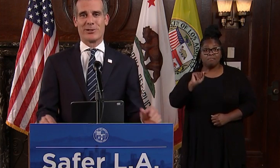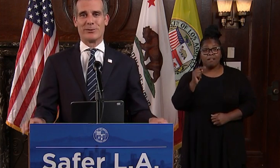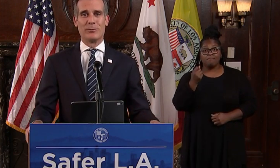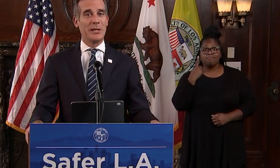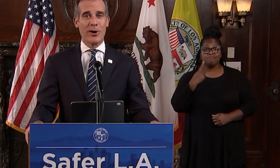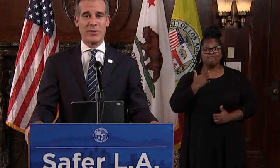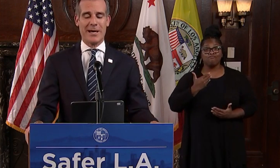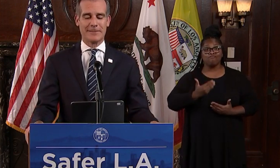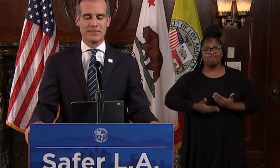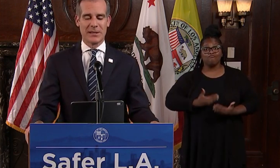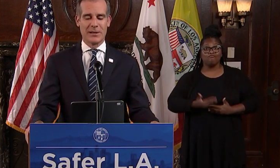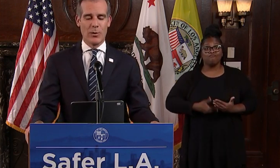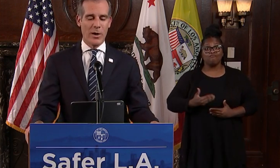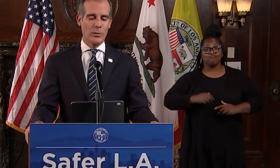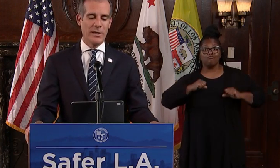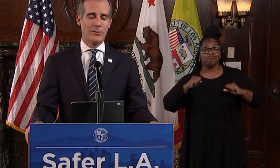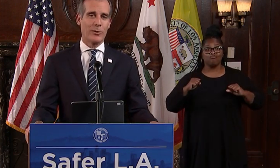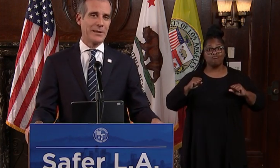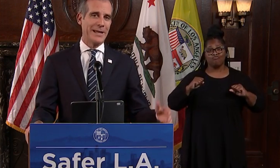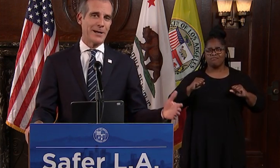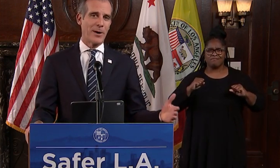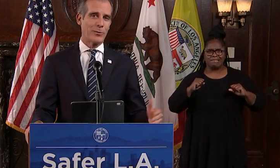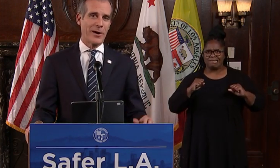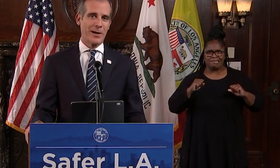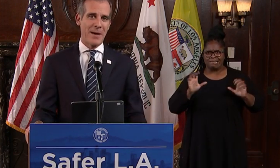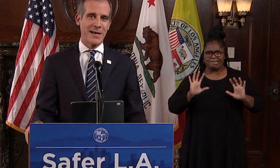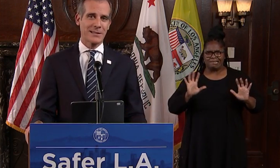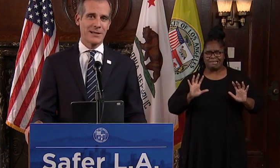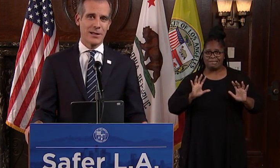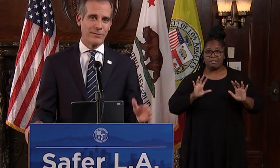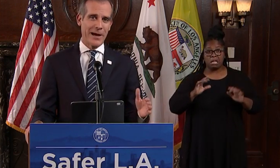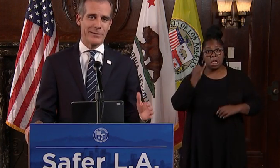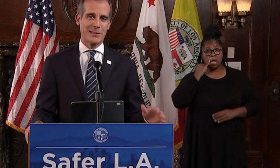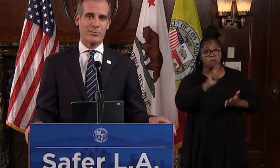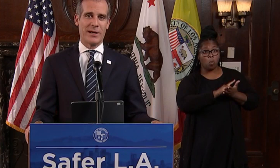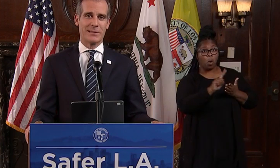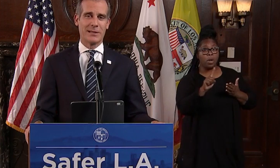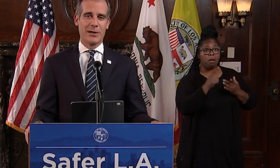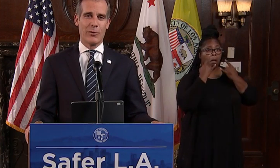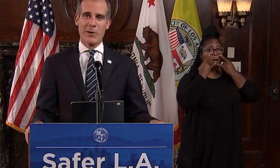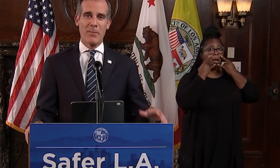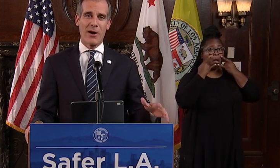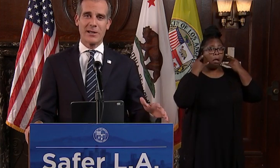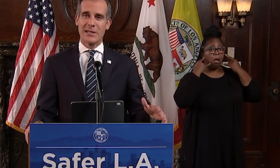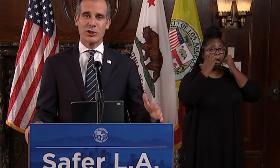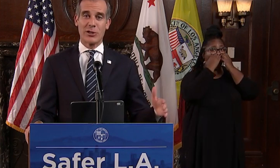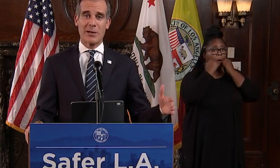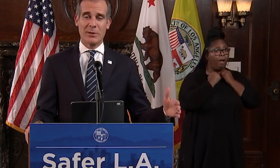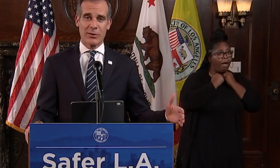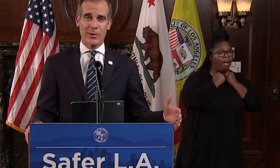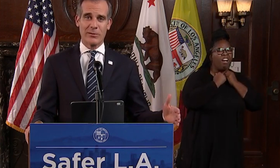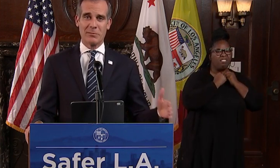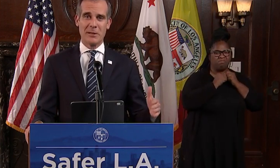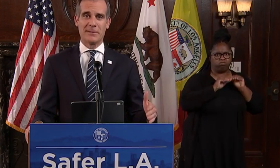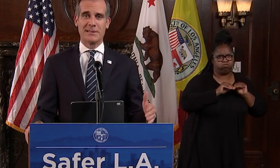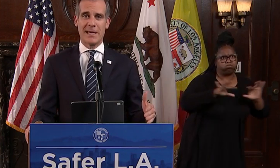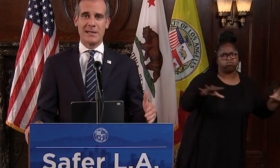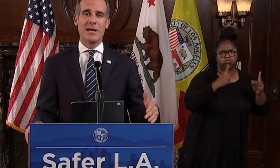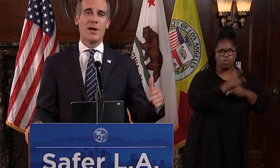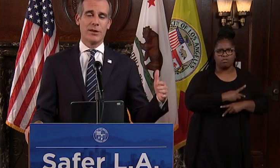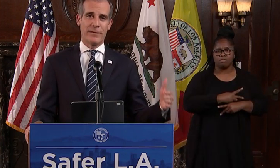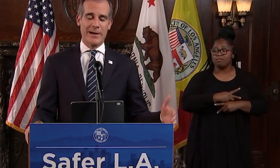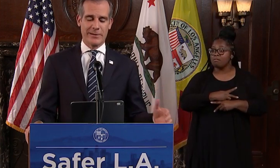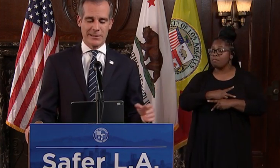fragile. We know that. One week where we let up on wearing a mask, the virus spreads. One party that should not be thrown that people